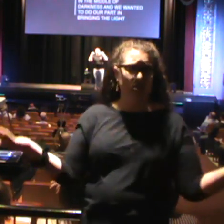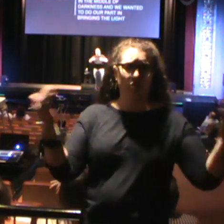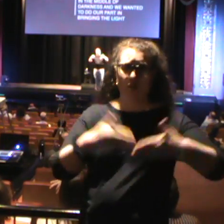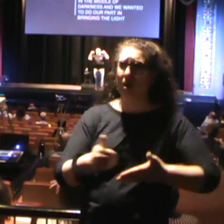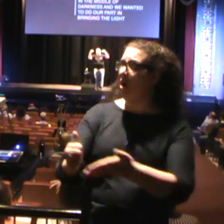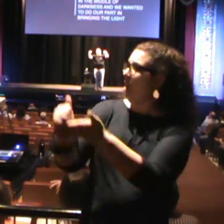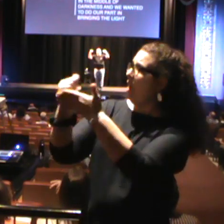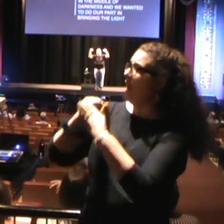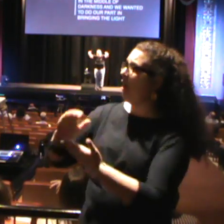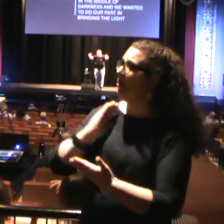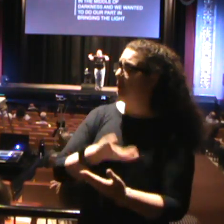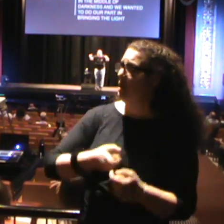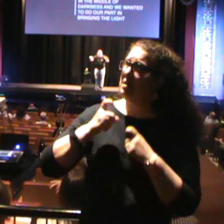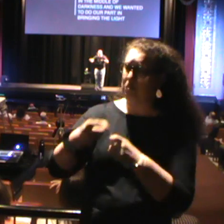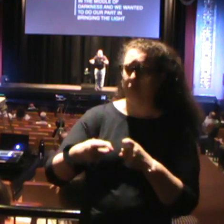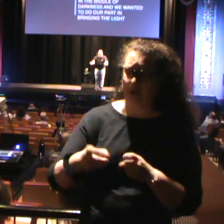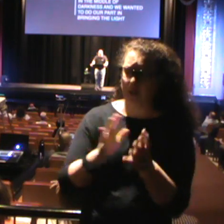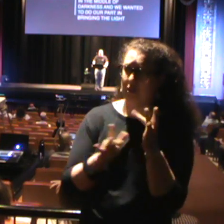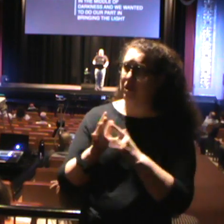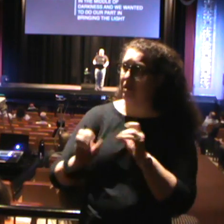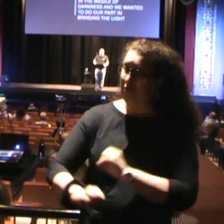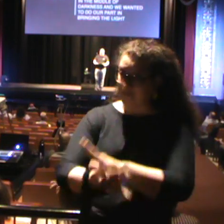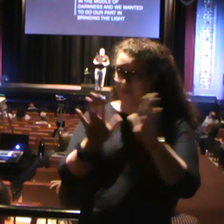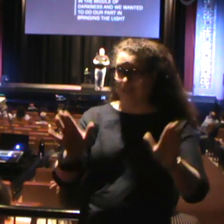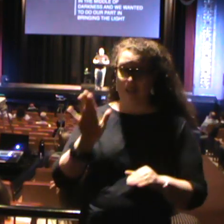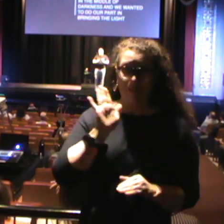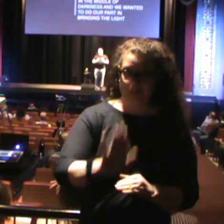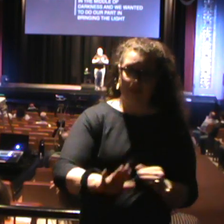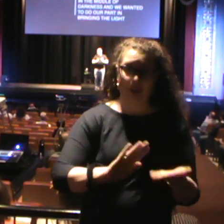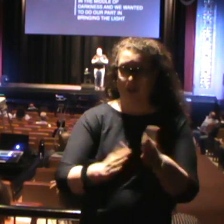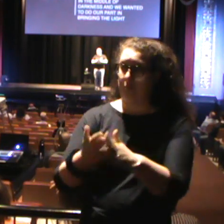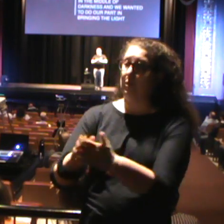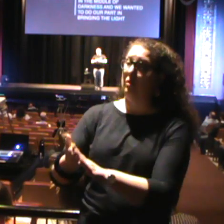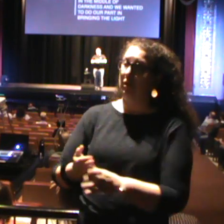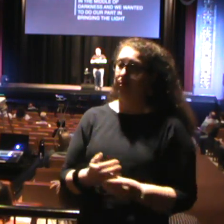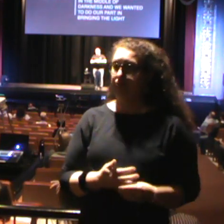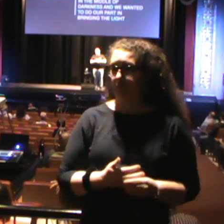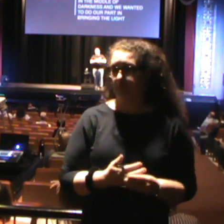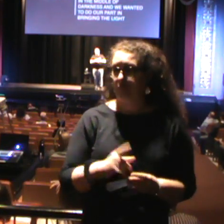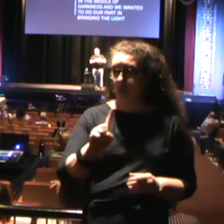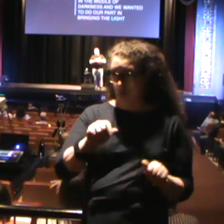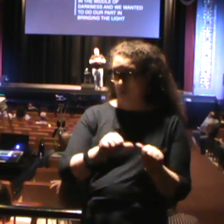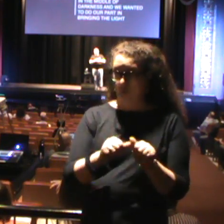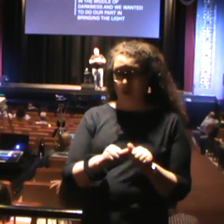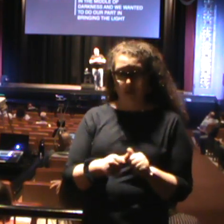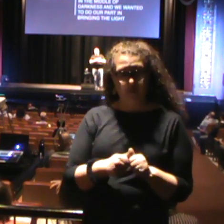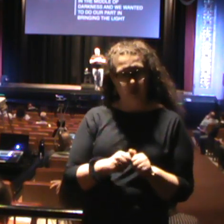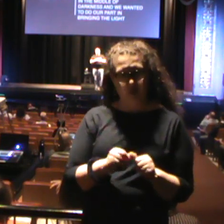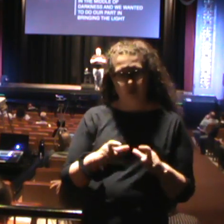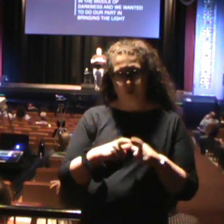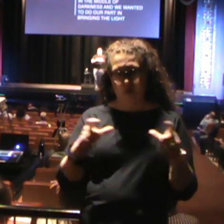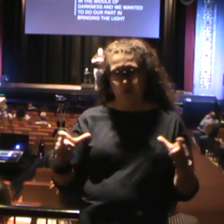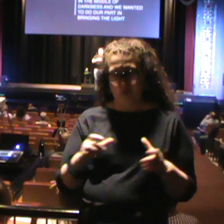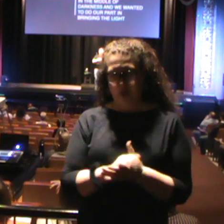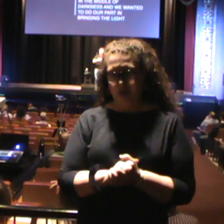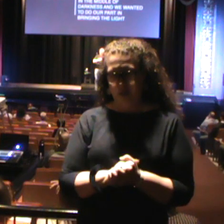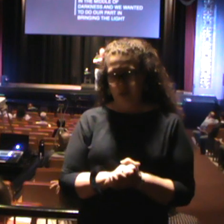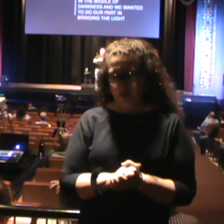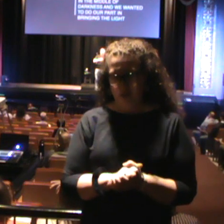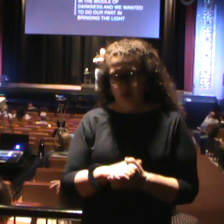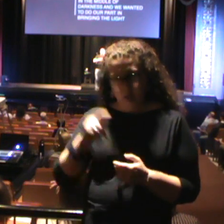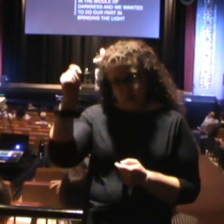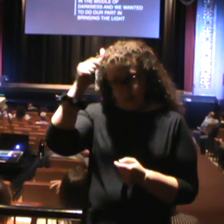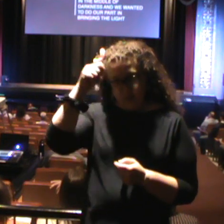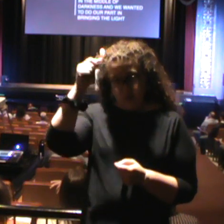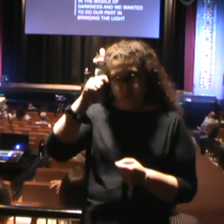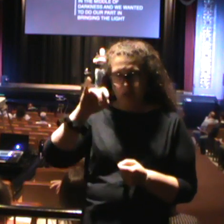us bring the light of Christ into the town. One of the great theologians of our time is named Tim Keller. Has anybody